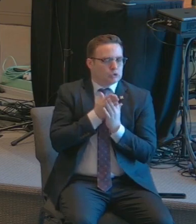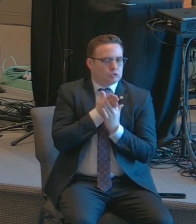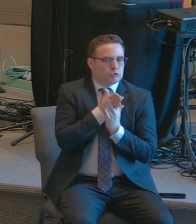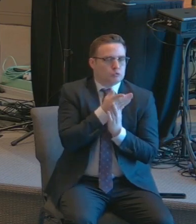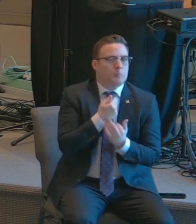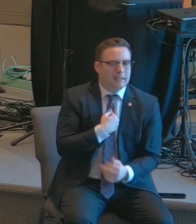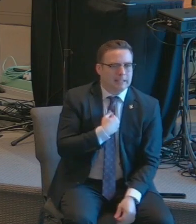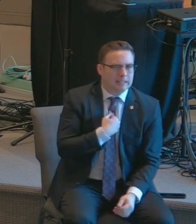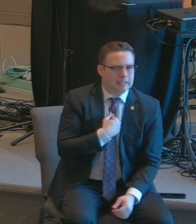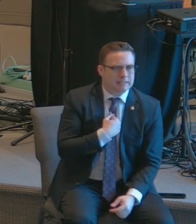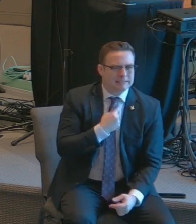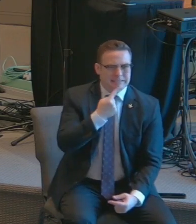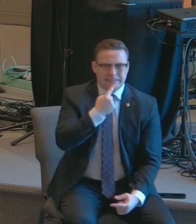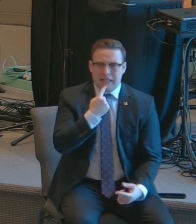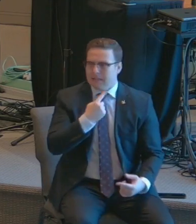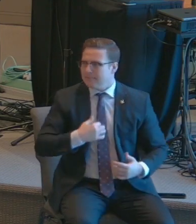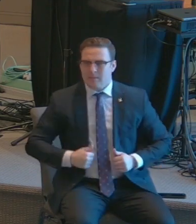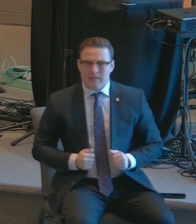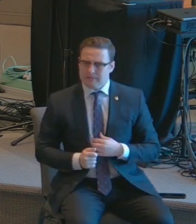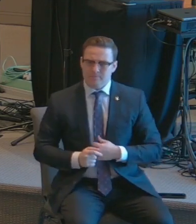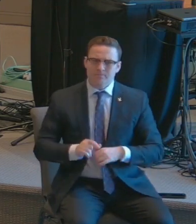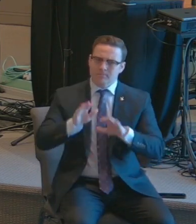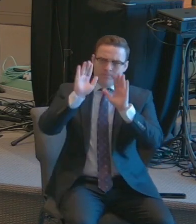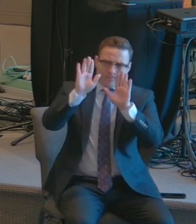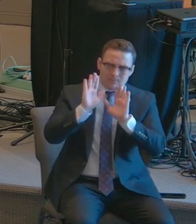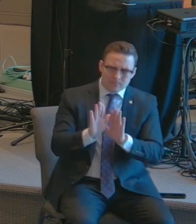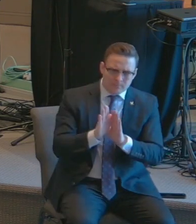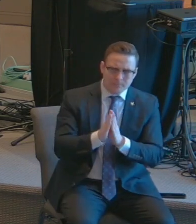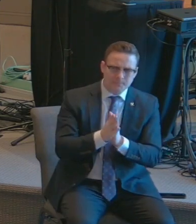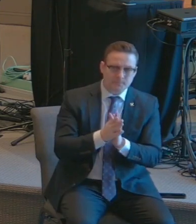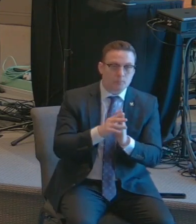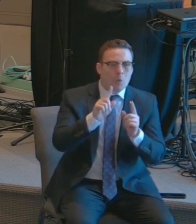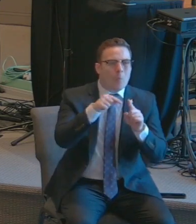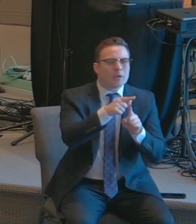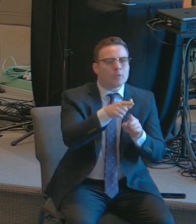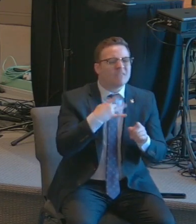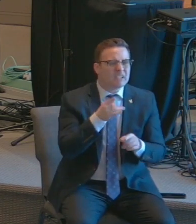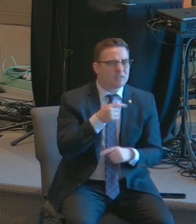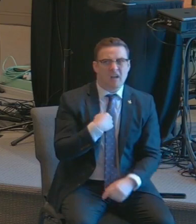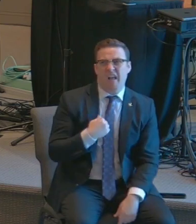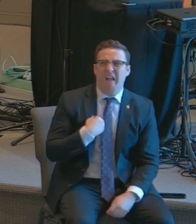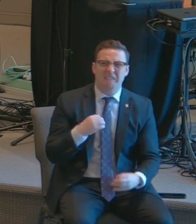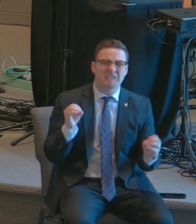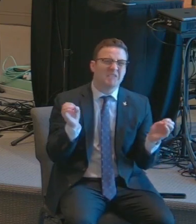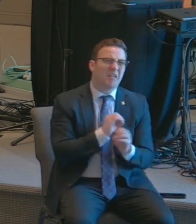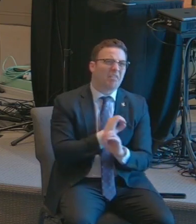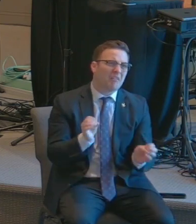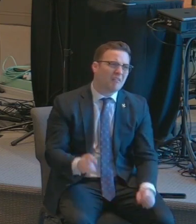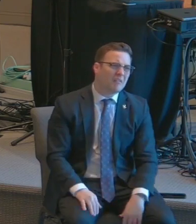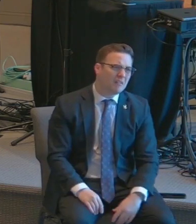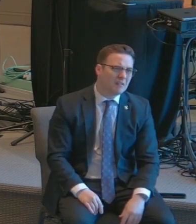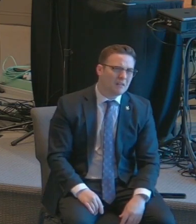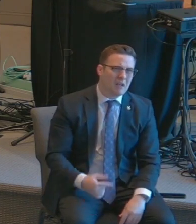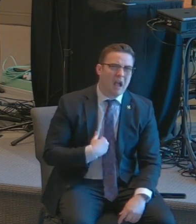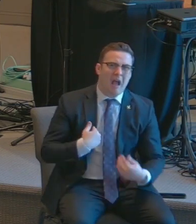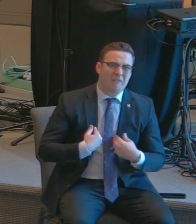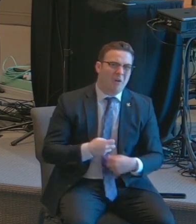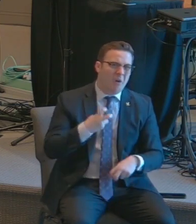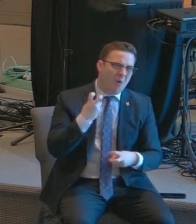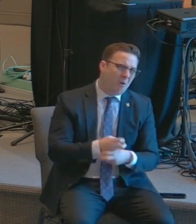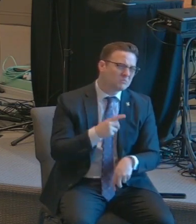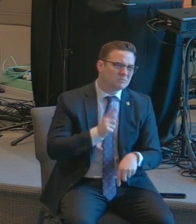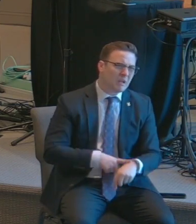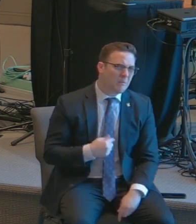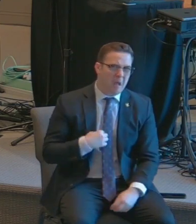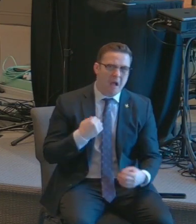Because God is saying, it's so amazing that when you have nothing left, when you're going through a tough time, when